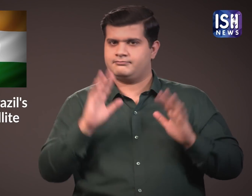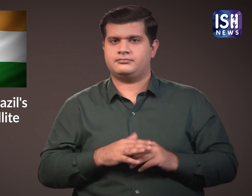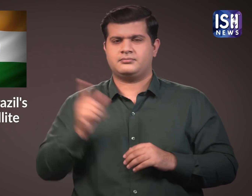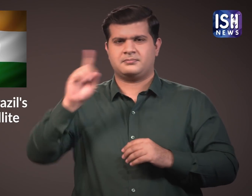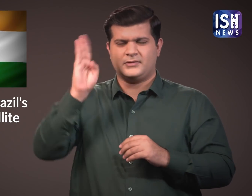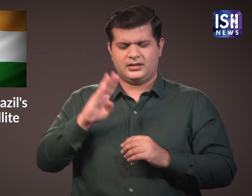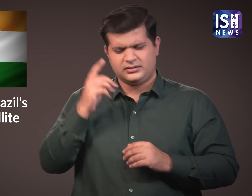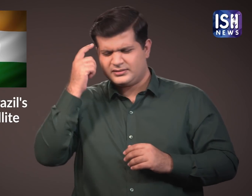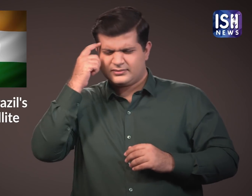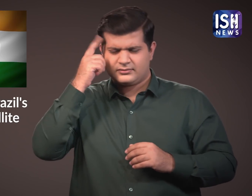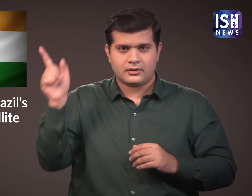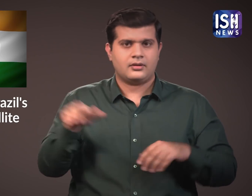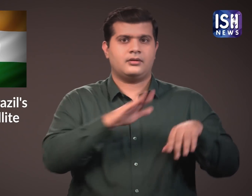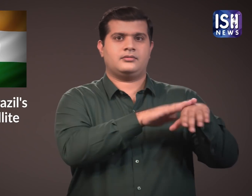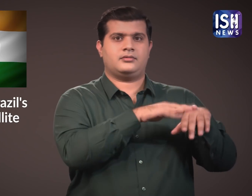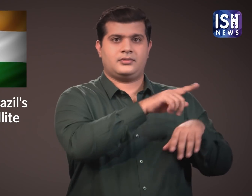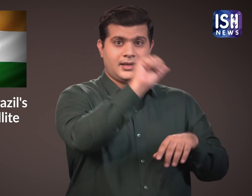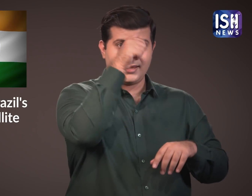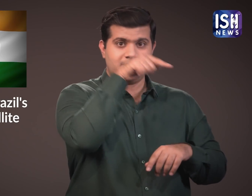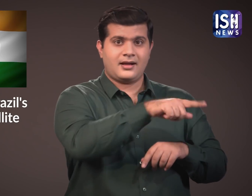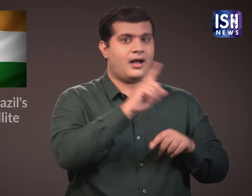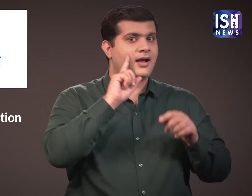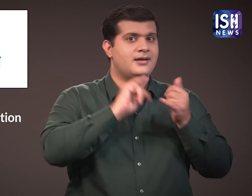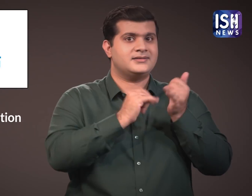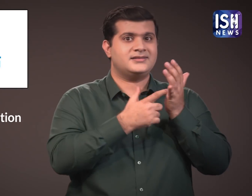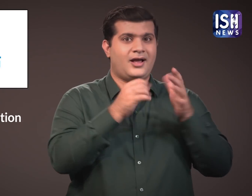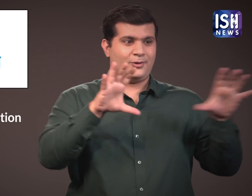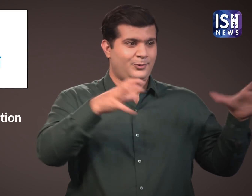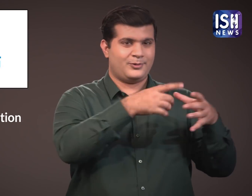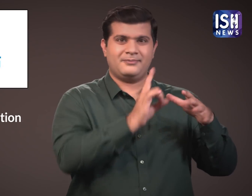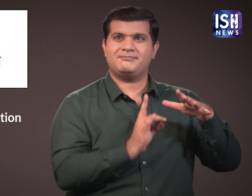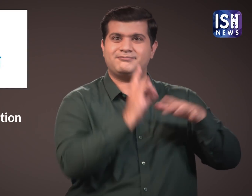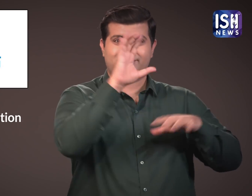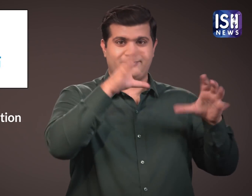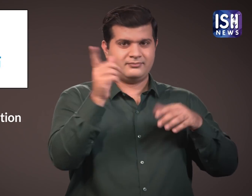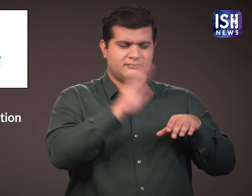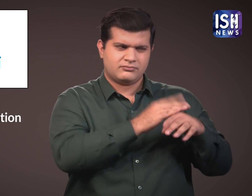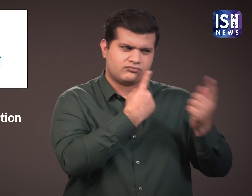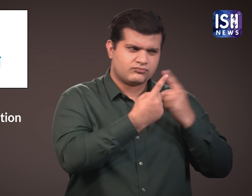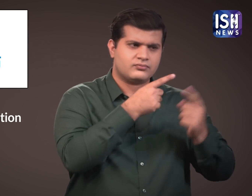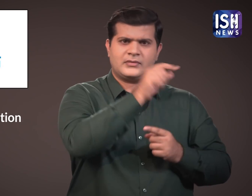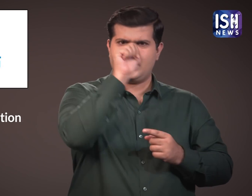This is why the country approached India. Since India had its own spacecraft,